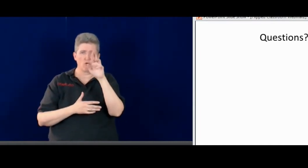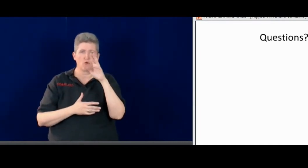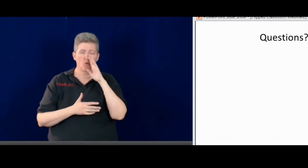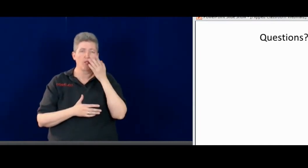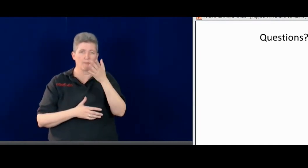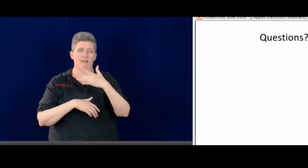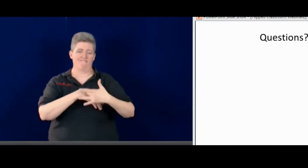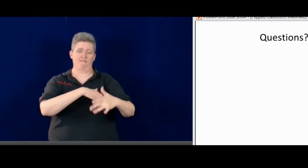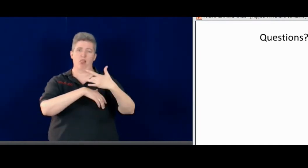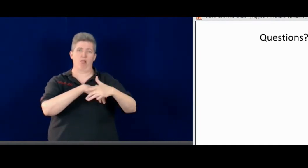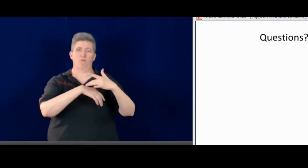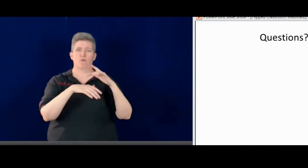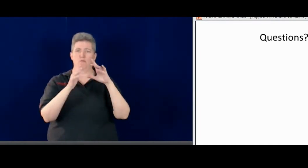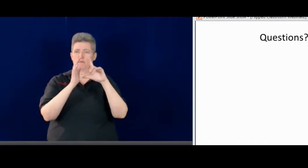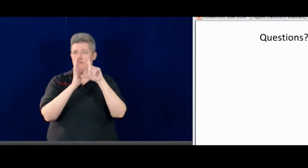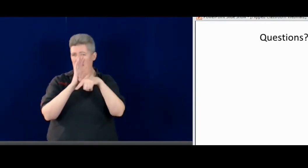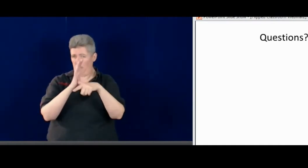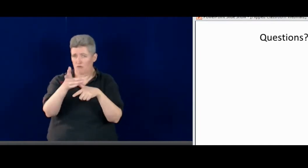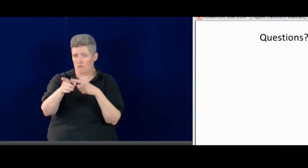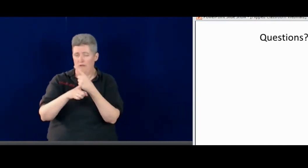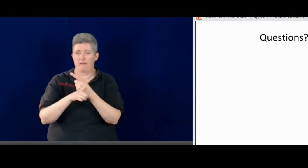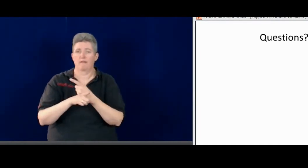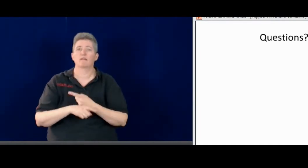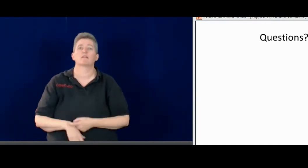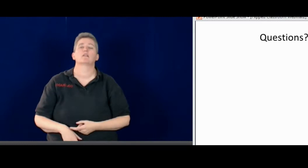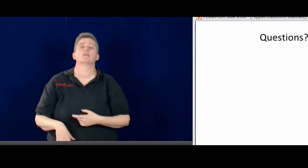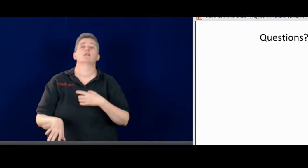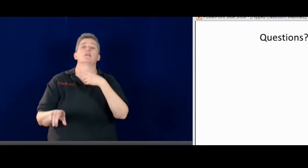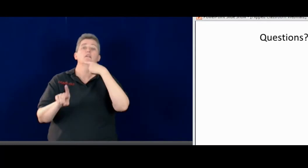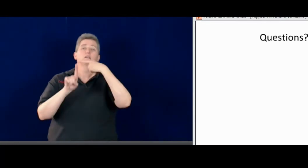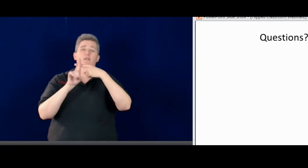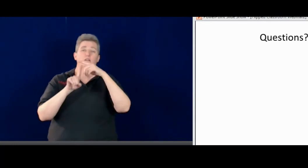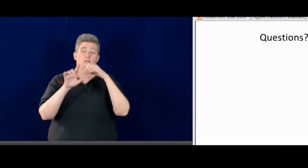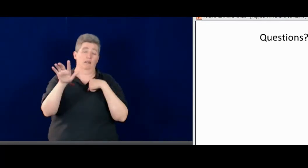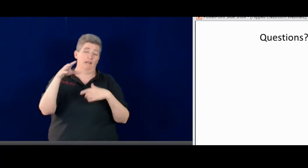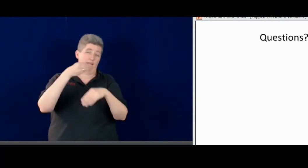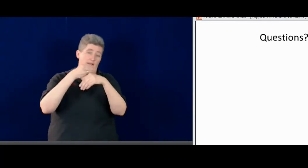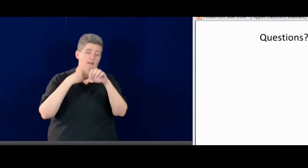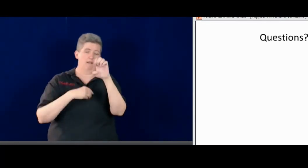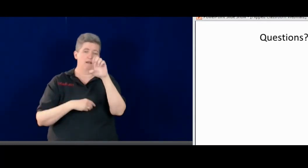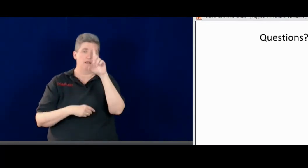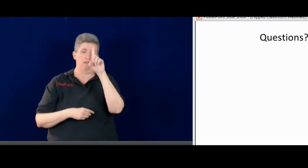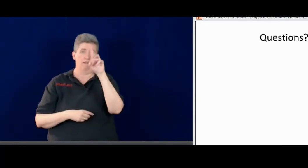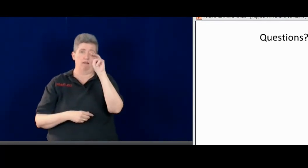whole thing, the whole webinar. Later, will be available later, definitely.